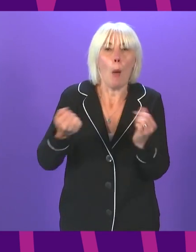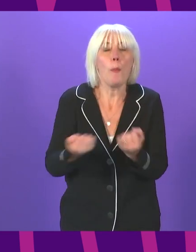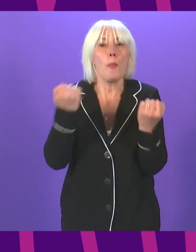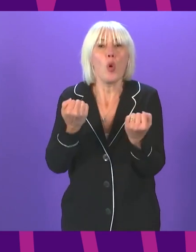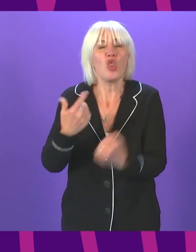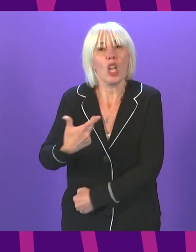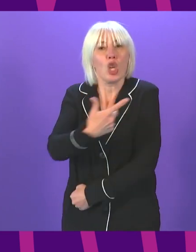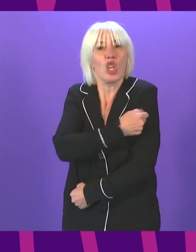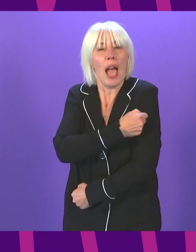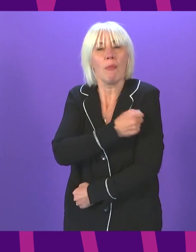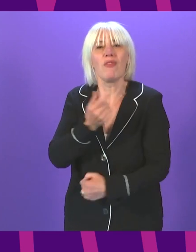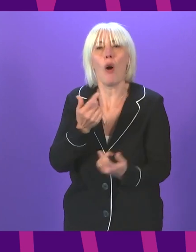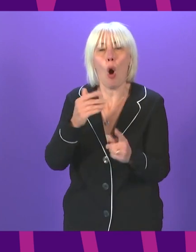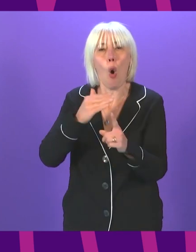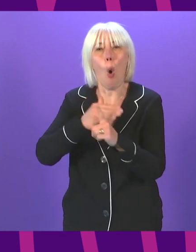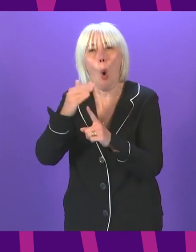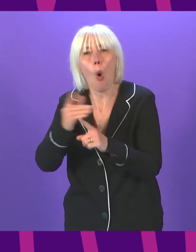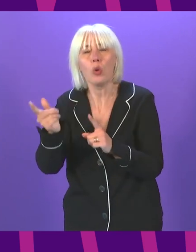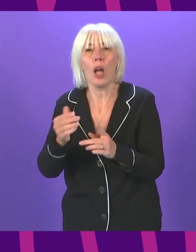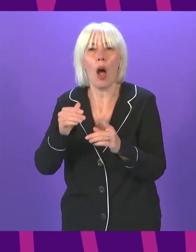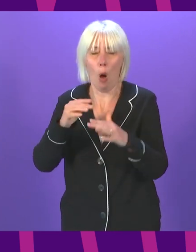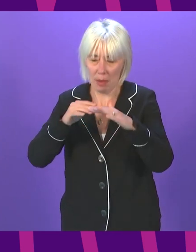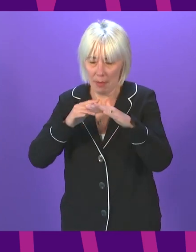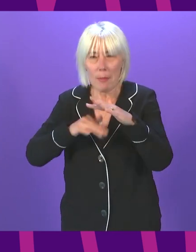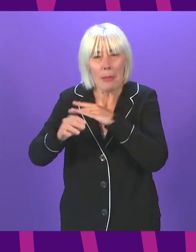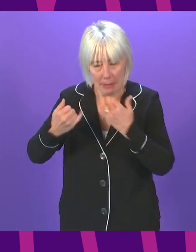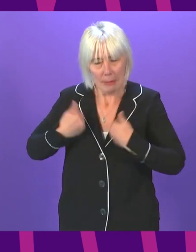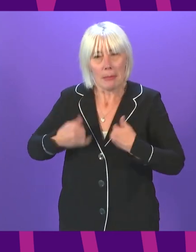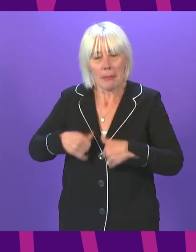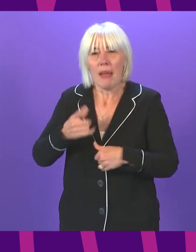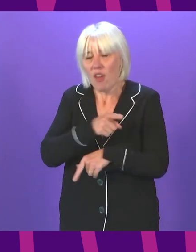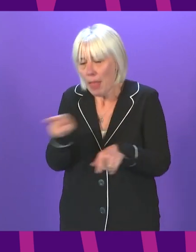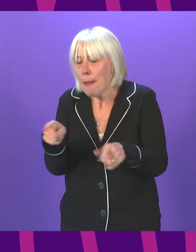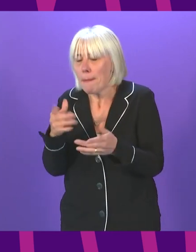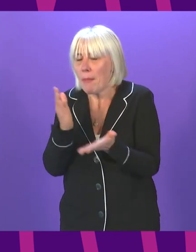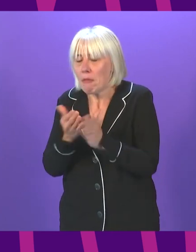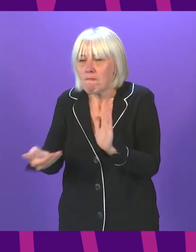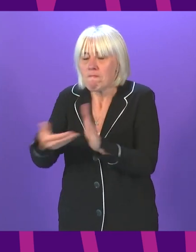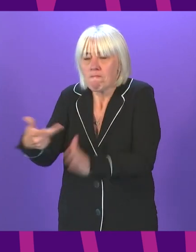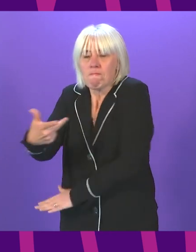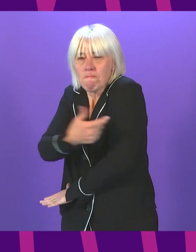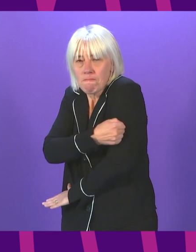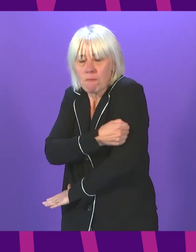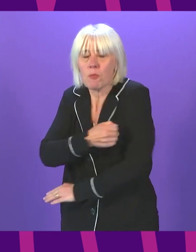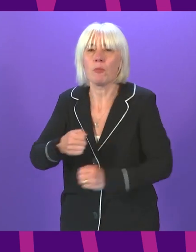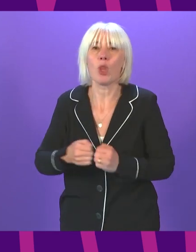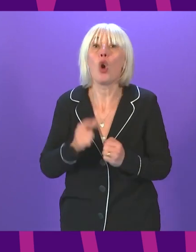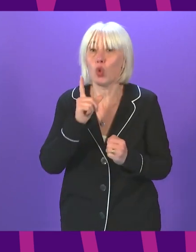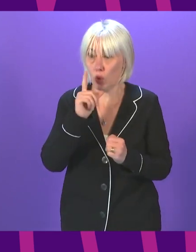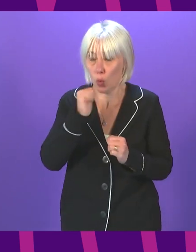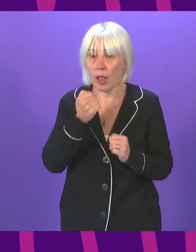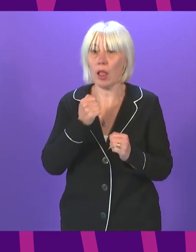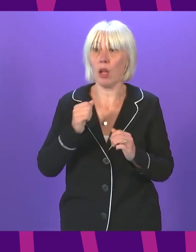compromised immune systems. We will and stand ready to move to implement any extensions like this to the vaccine program